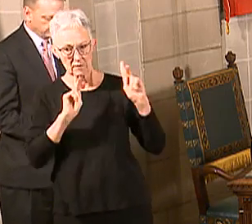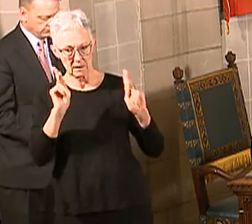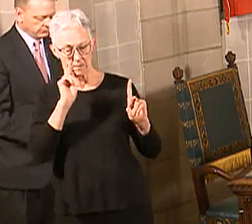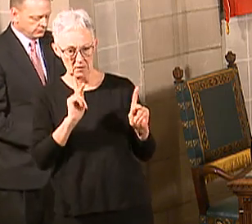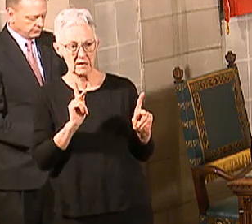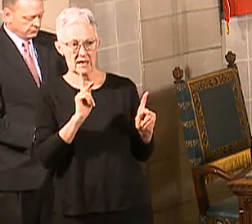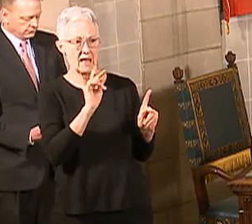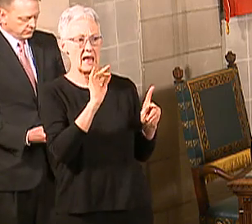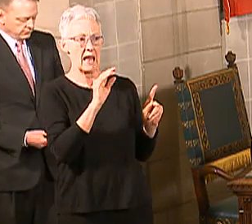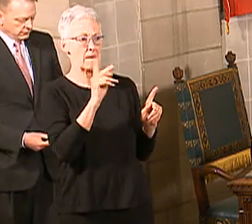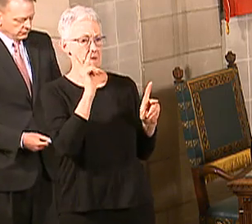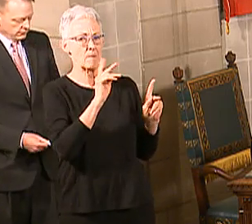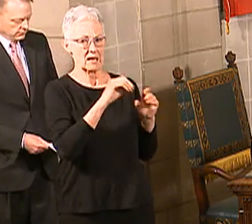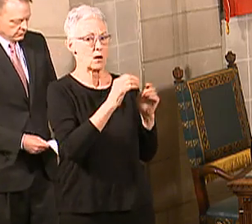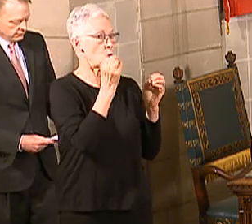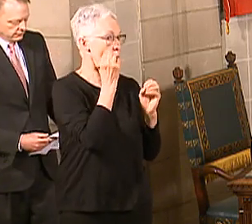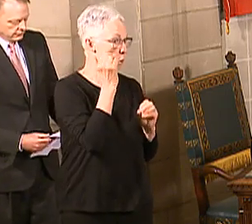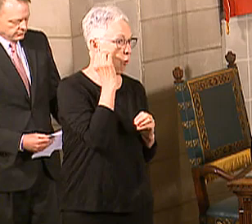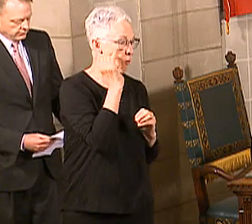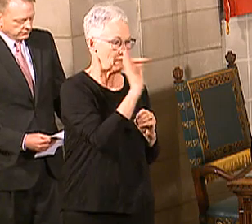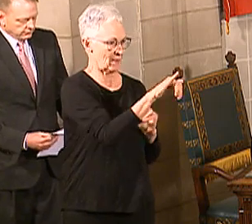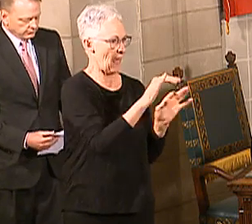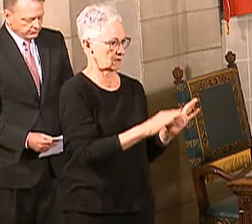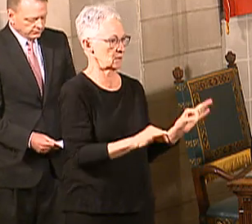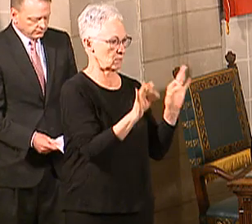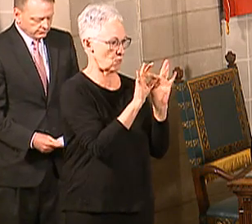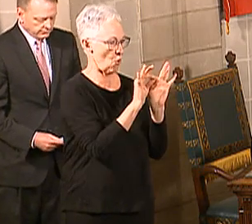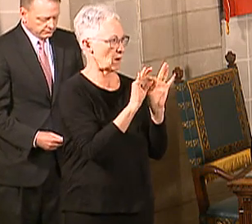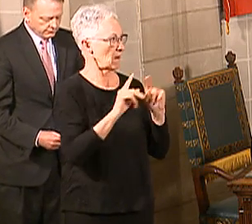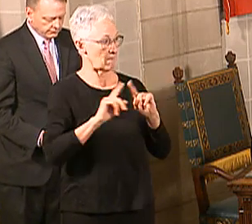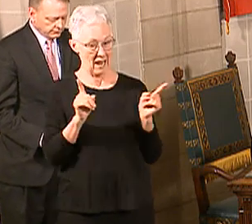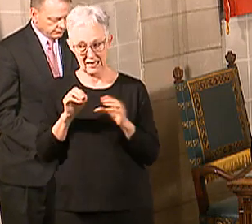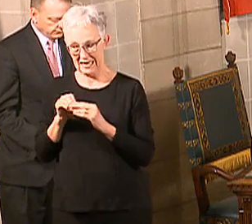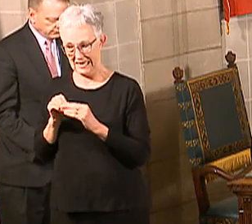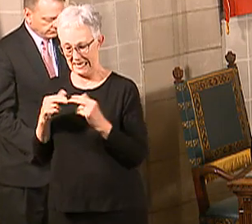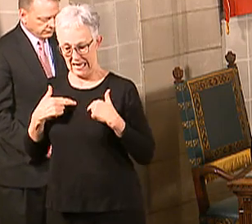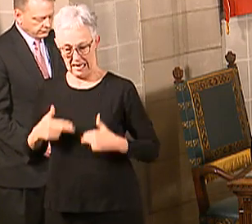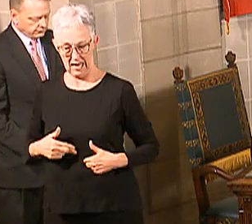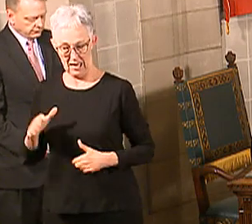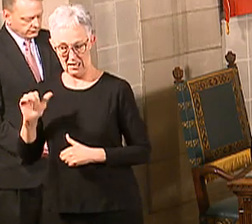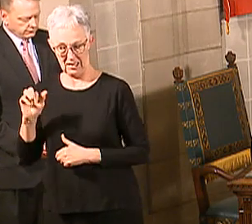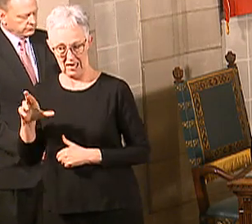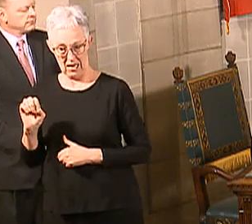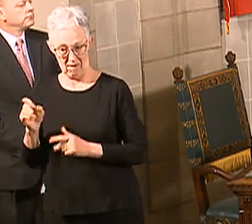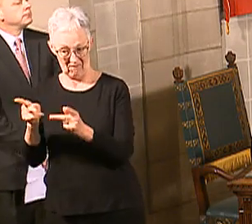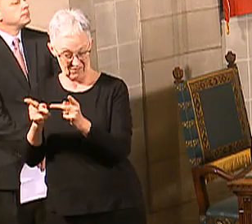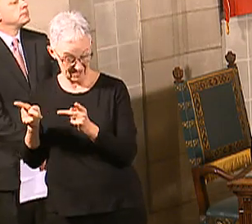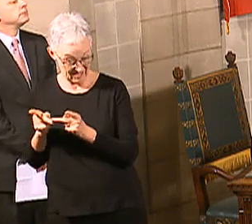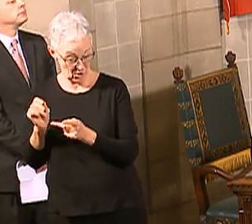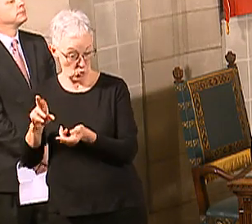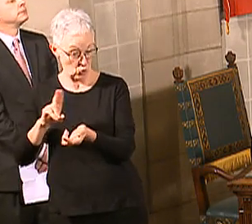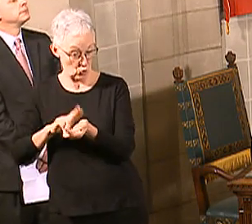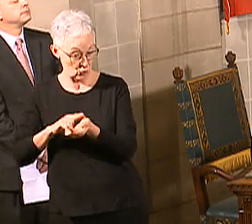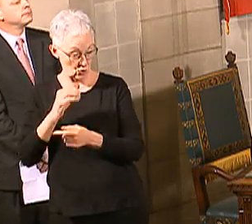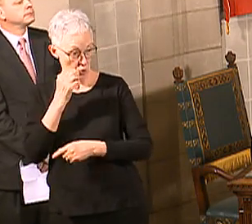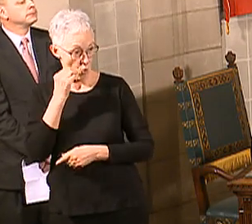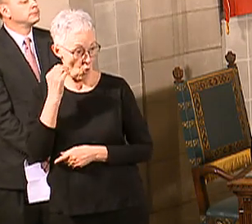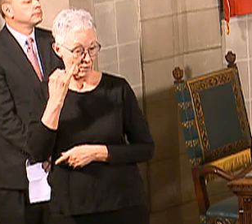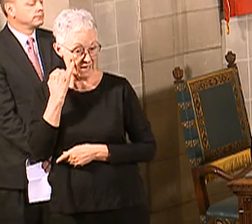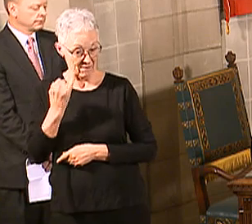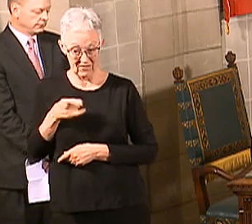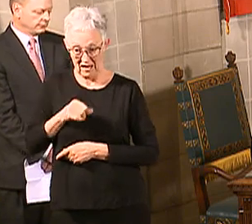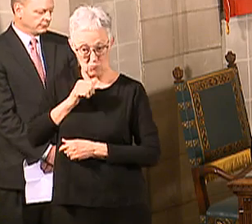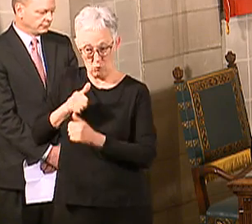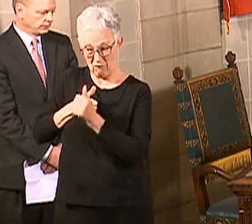works in congregate living, like a nursing facility or assisted living, the consequences for not doing proper protocols are dire. And there's